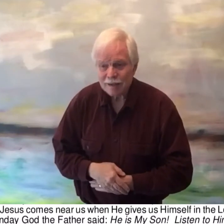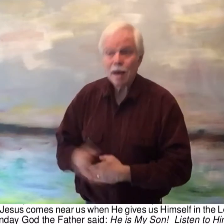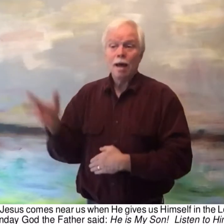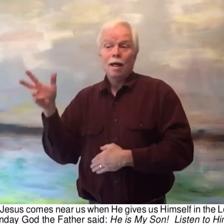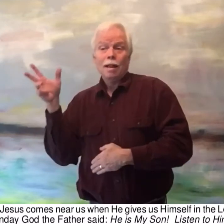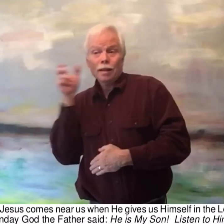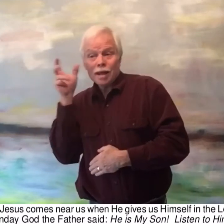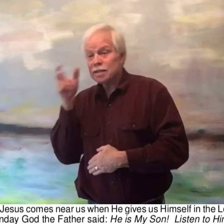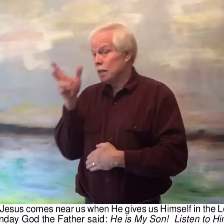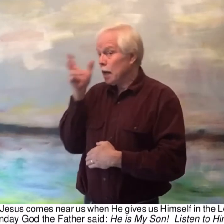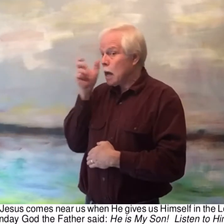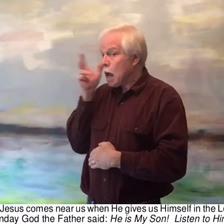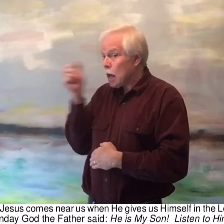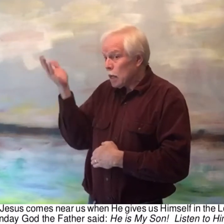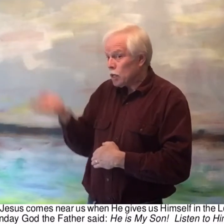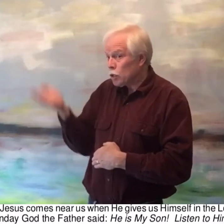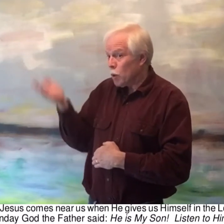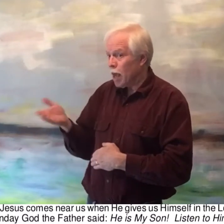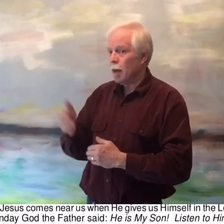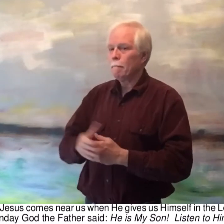Listen to him.